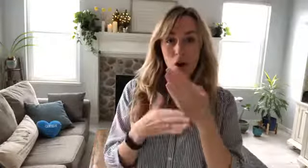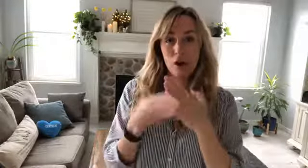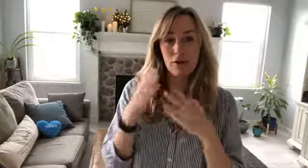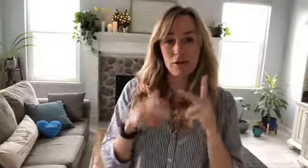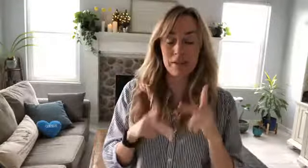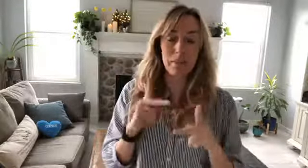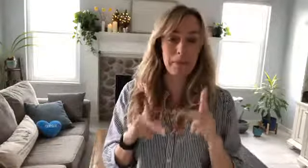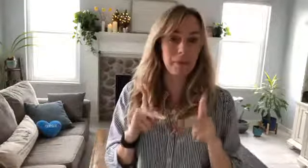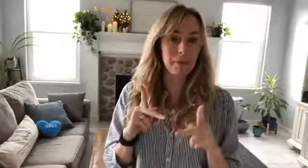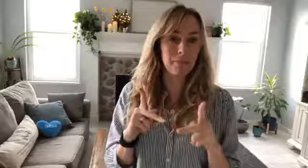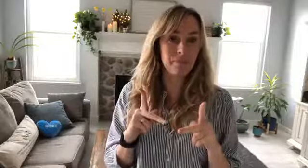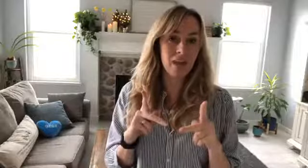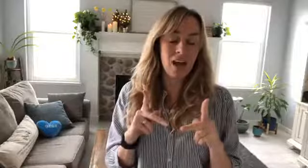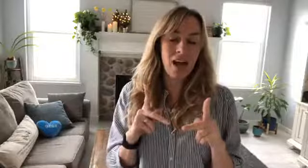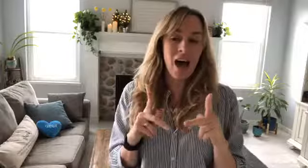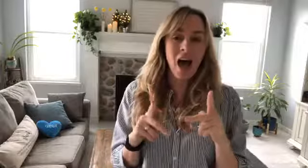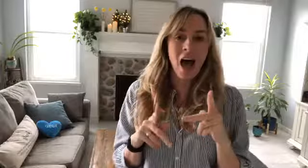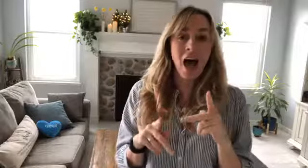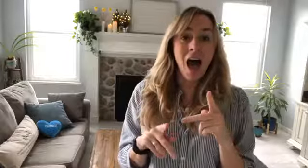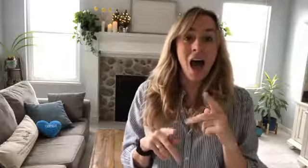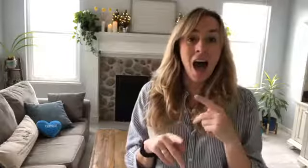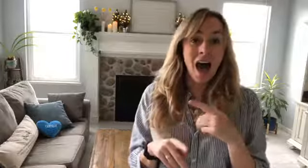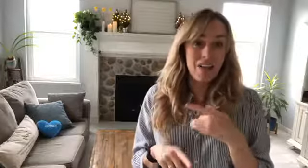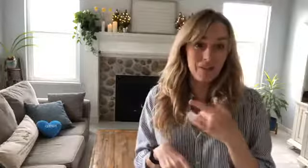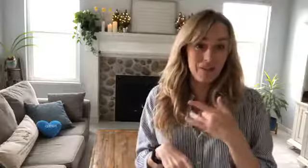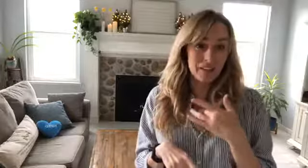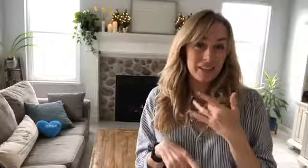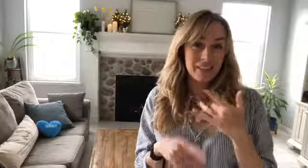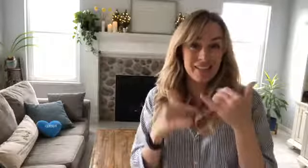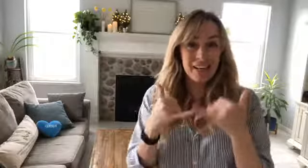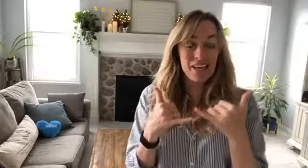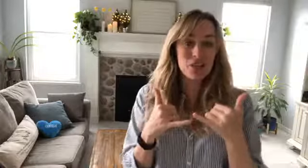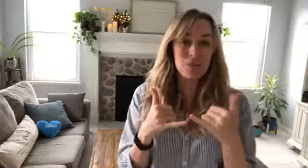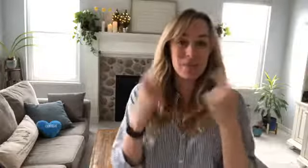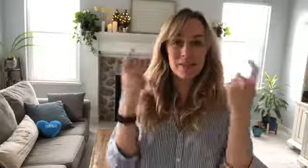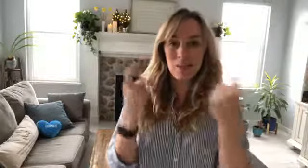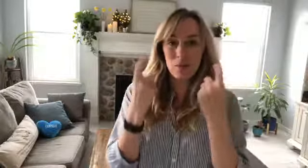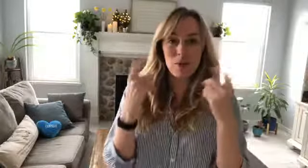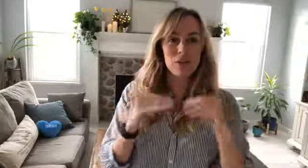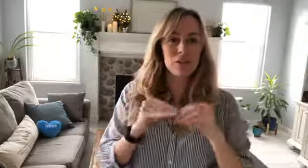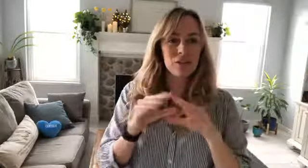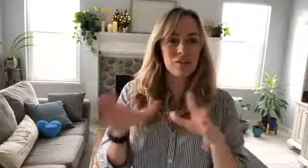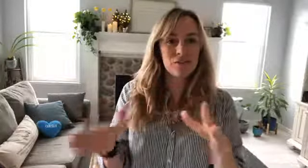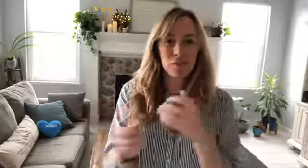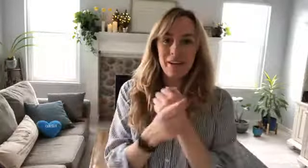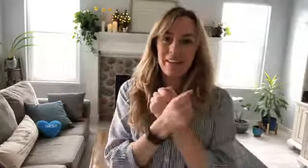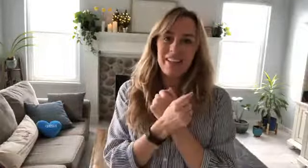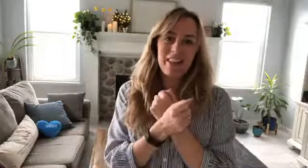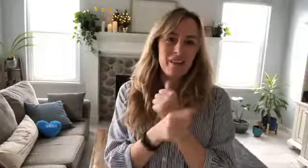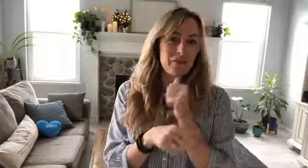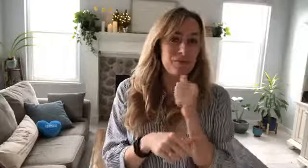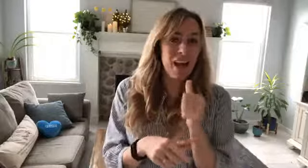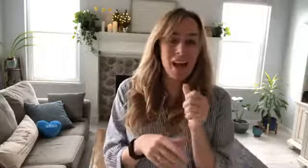hard for some people I feel that today should be a celebration of spreading love not